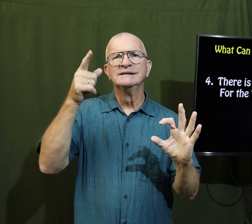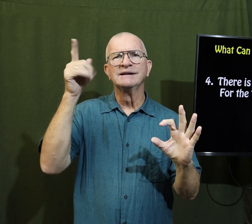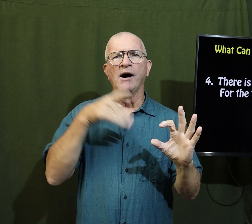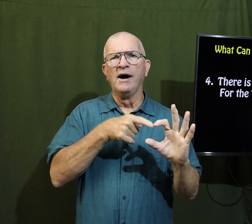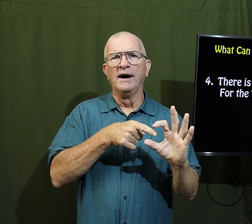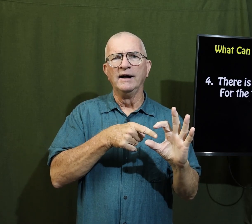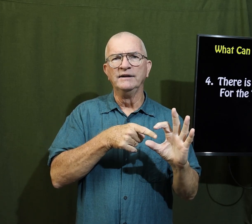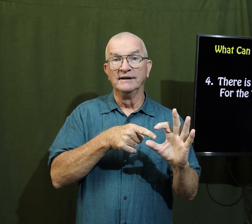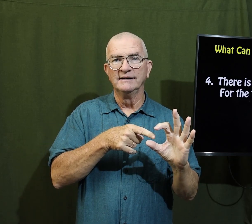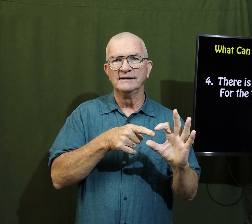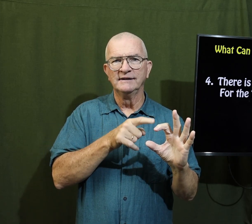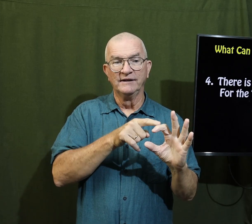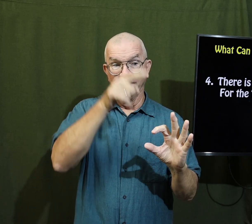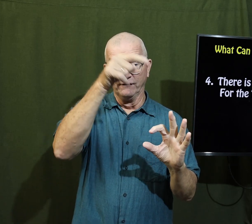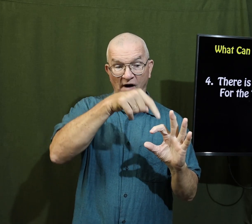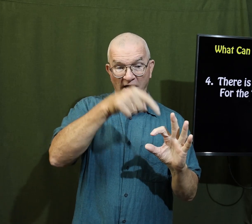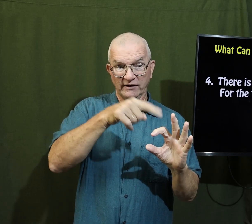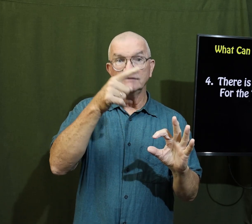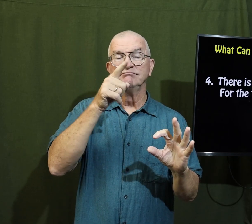and then in the middle it says God